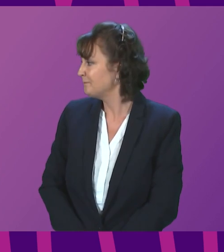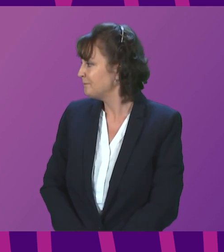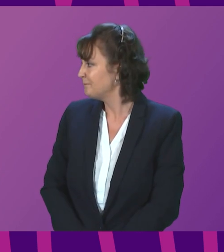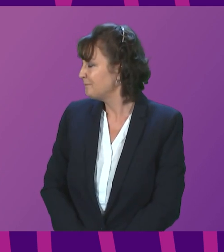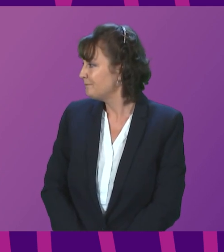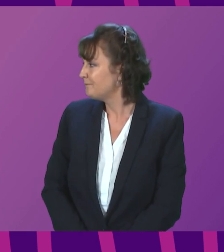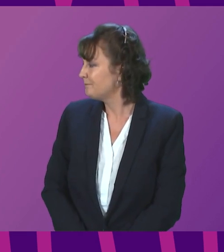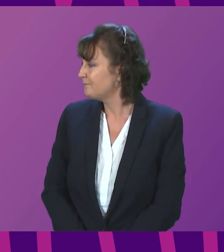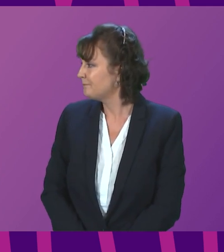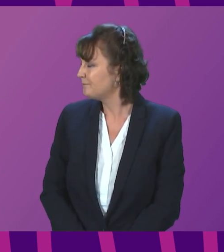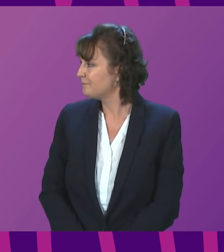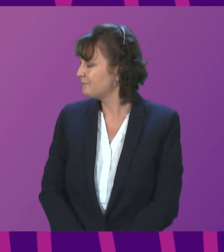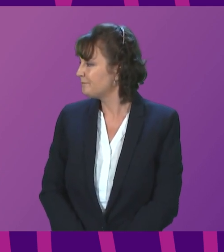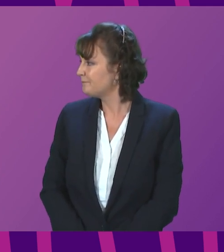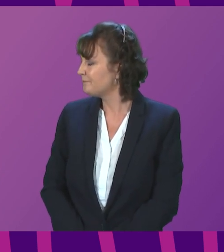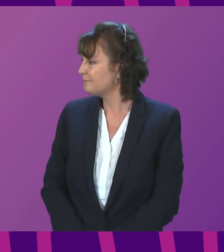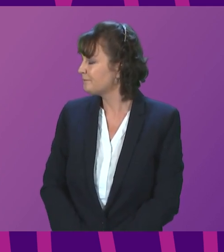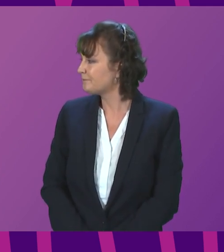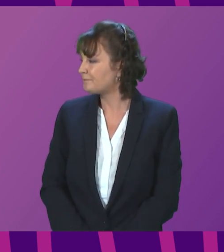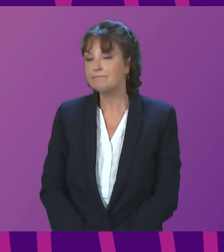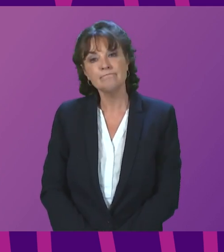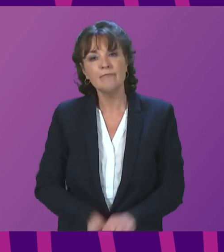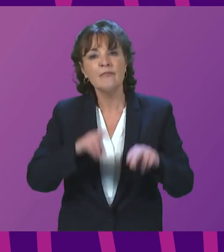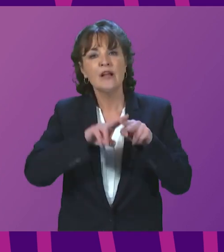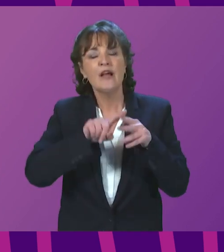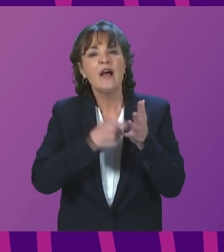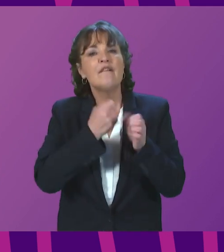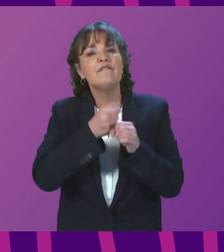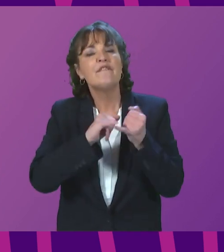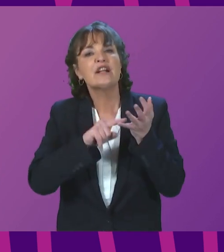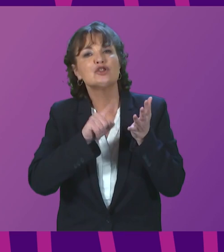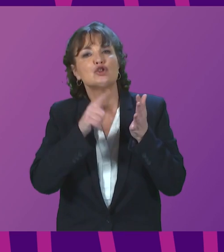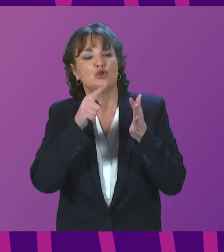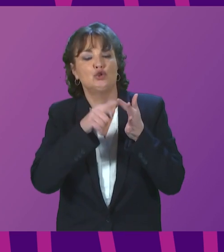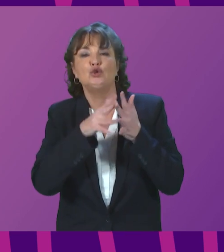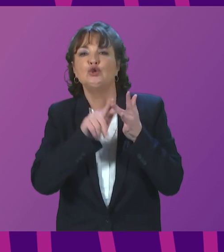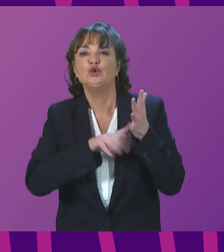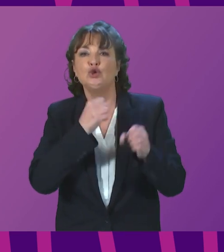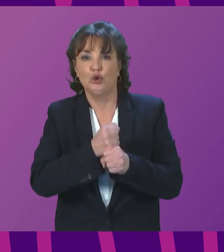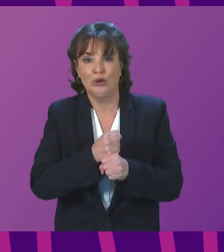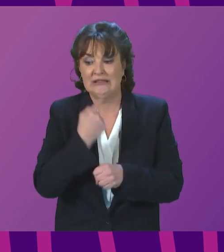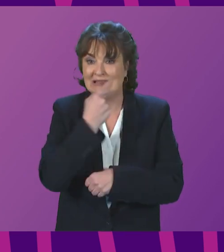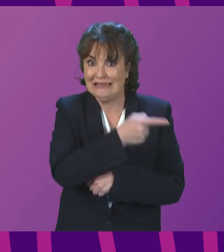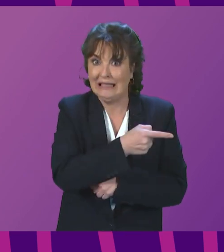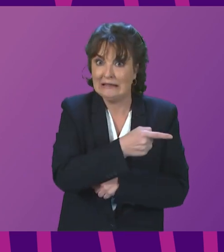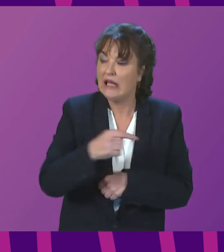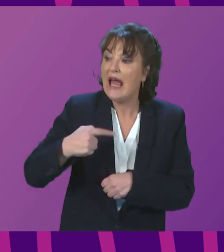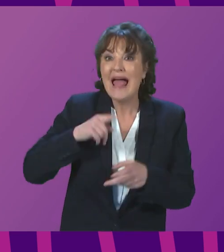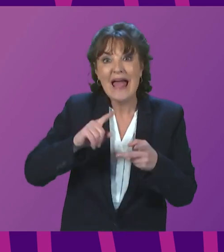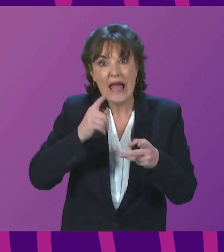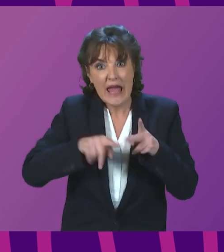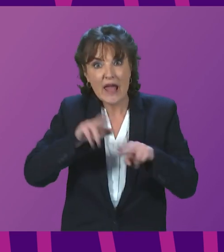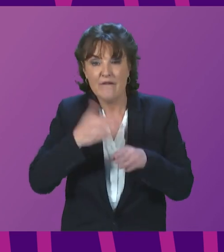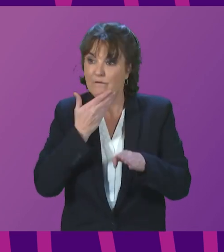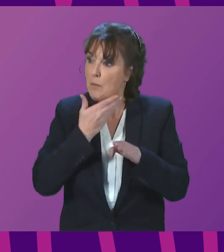Douglas you. Fergus Yu in MSB has said that voluntary ceasing exploration in the North Sea would actually increase Scotland's carbon footprint by